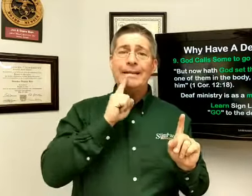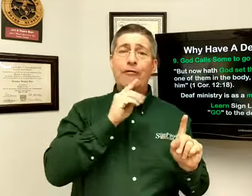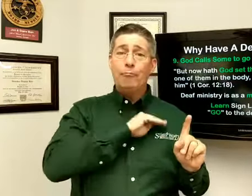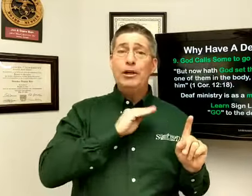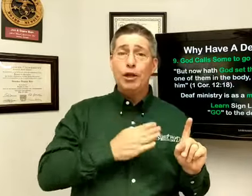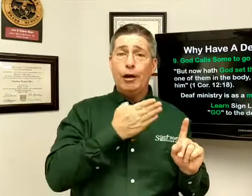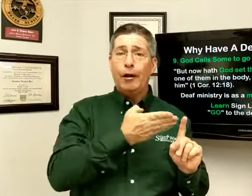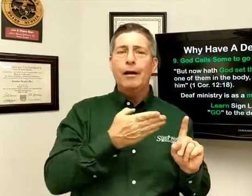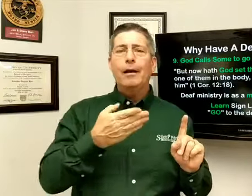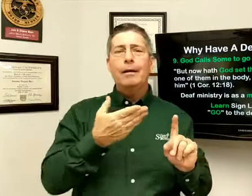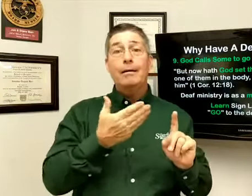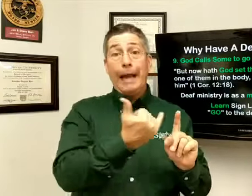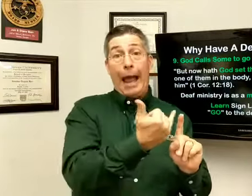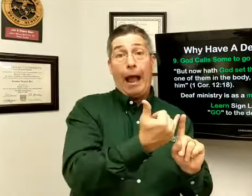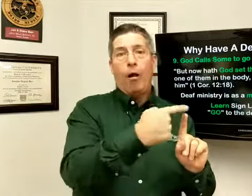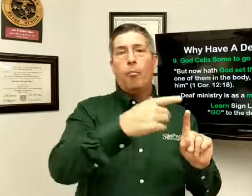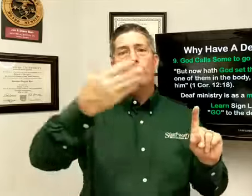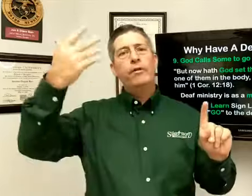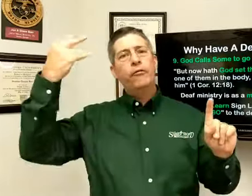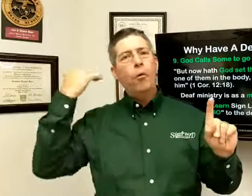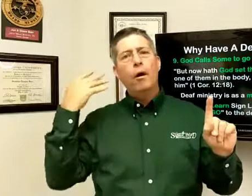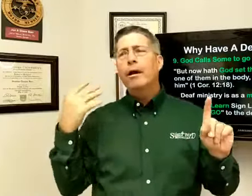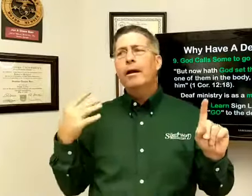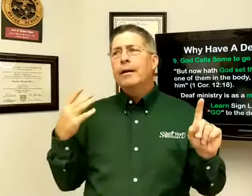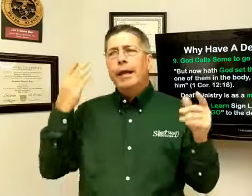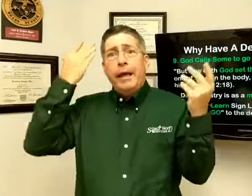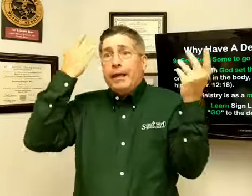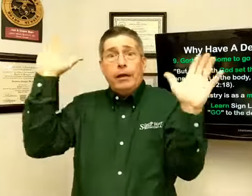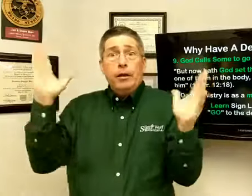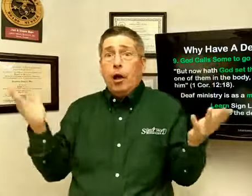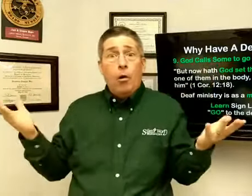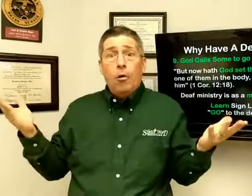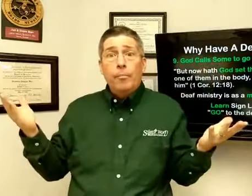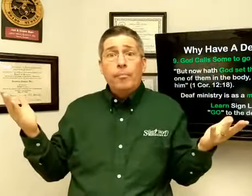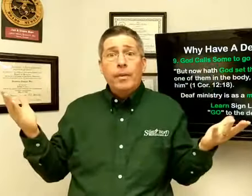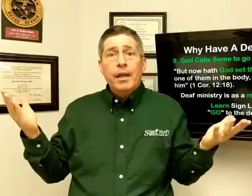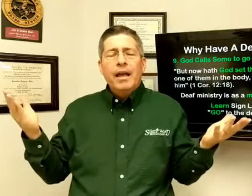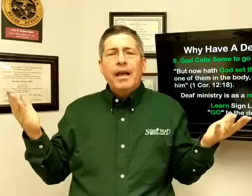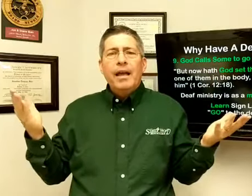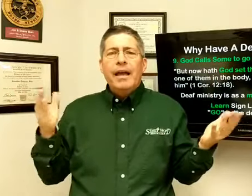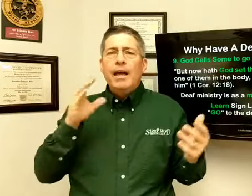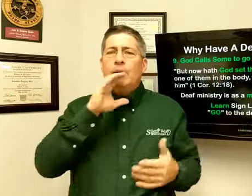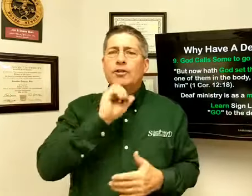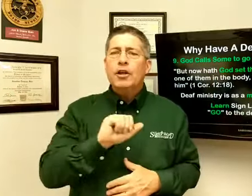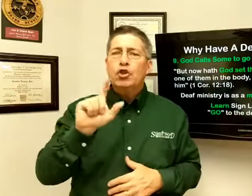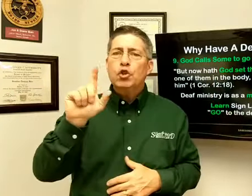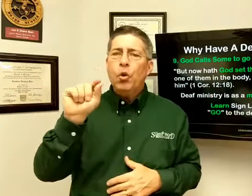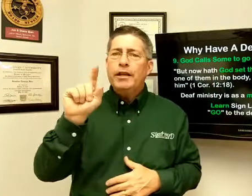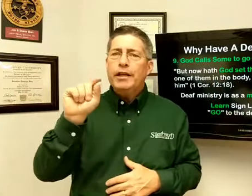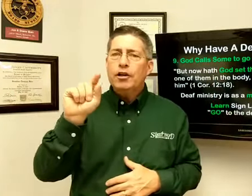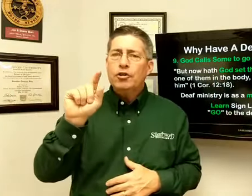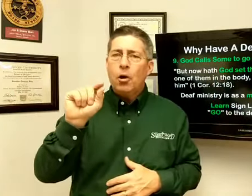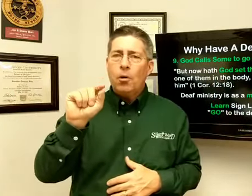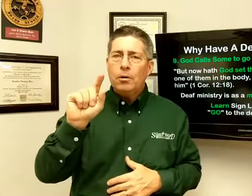deaf missionary. Now, but before, he didn't know, he was 20 years old